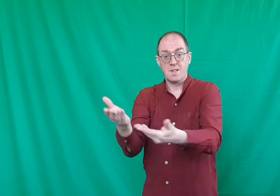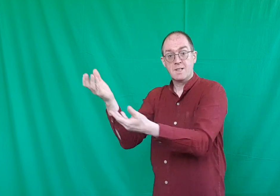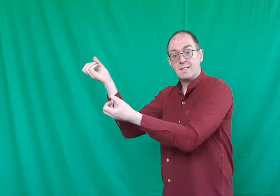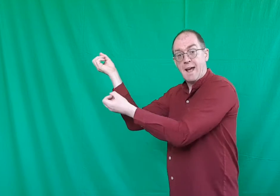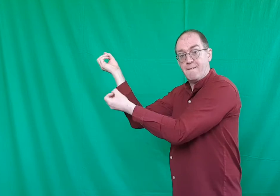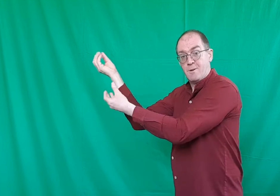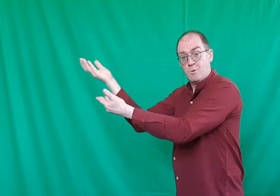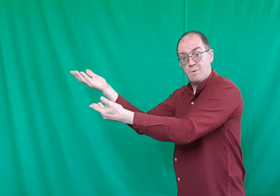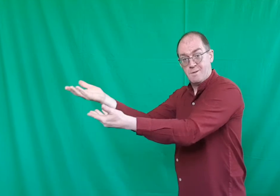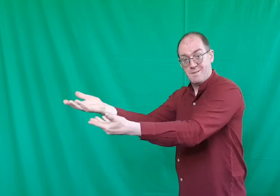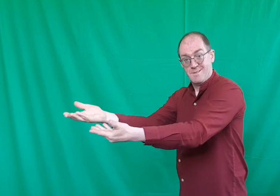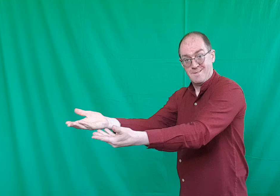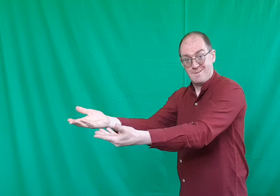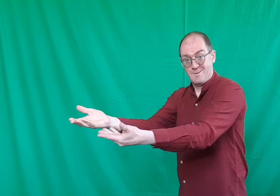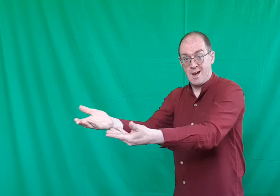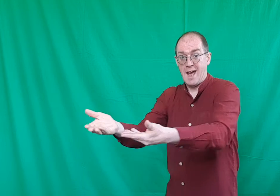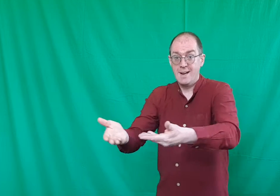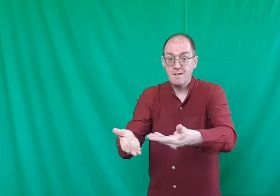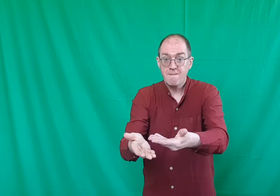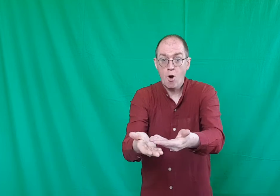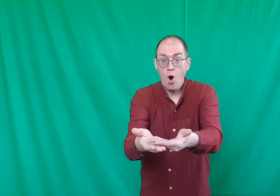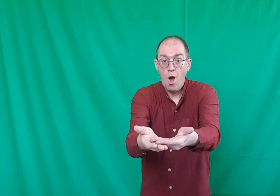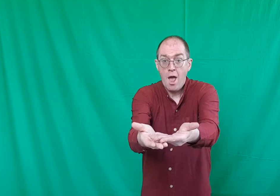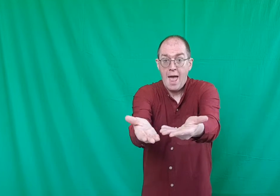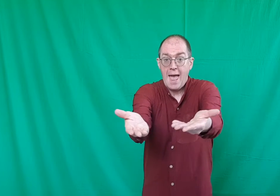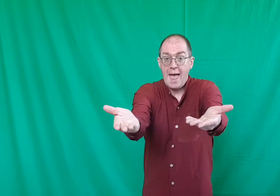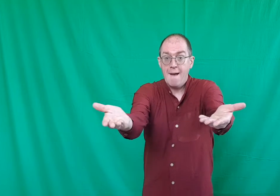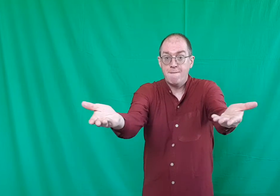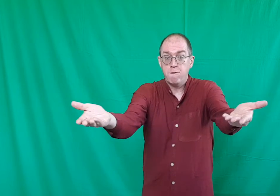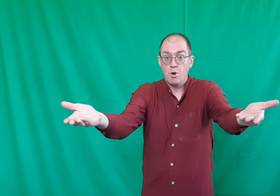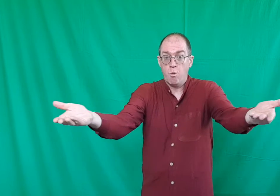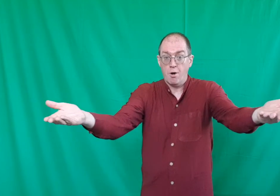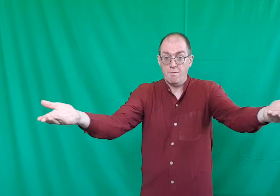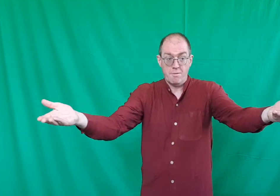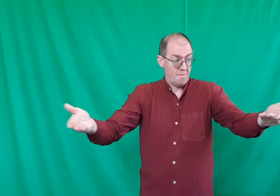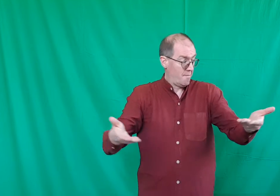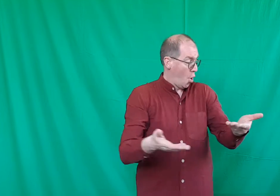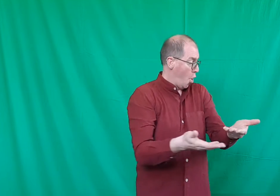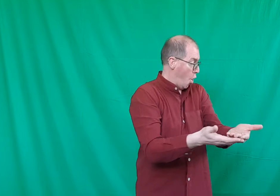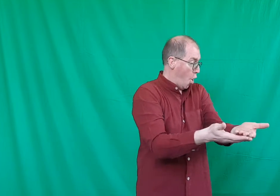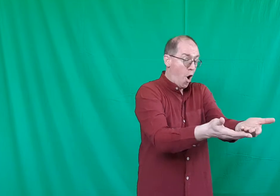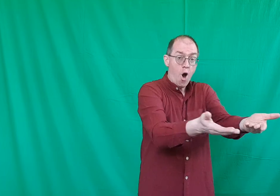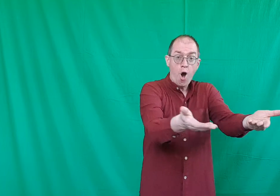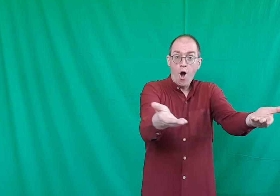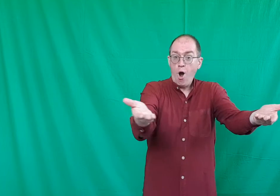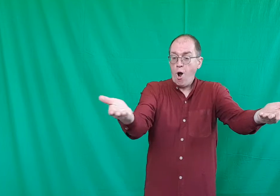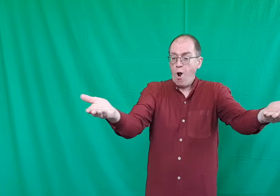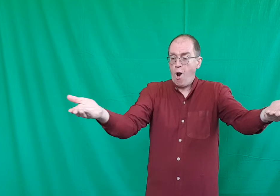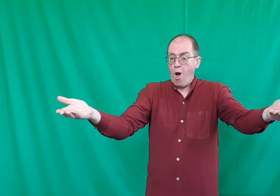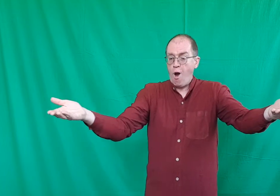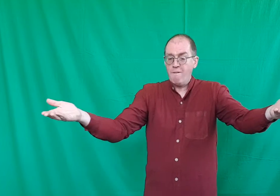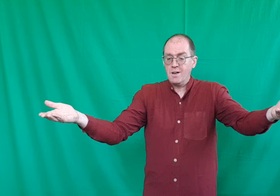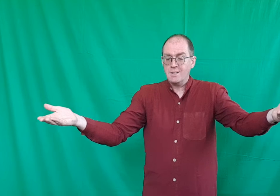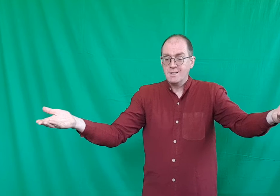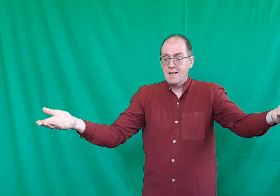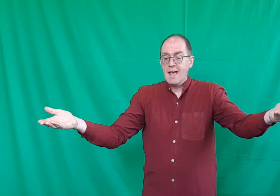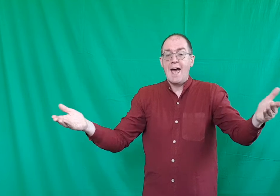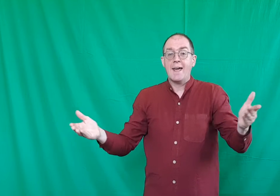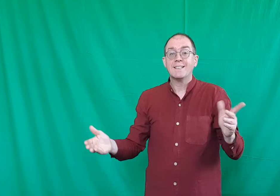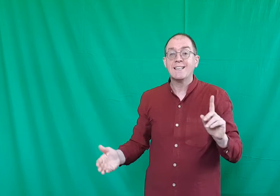Side view. Right? And it's for everyone. For all others. And it's